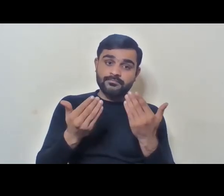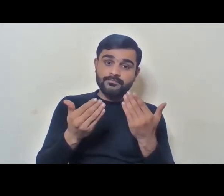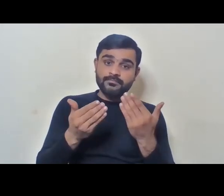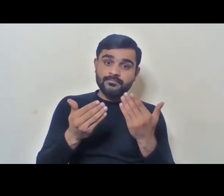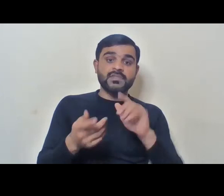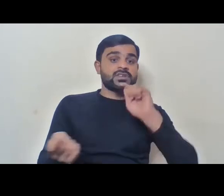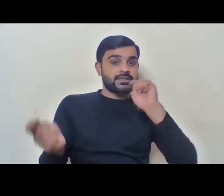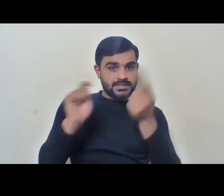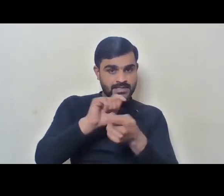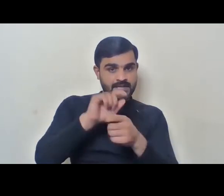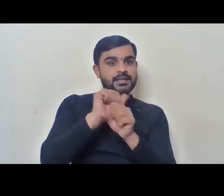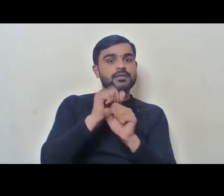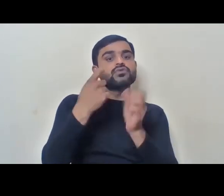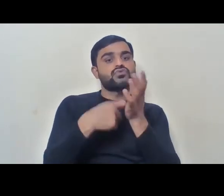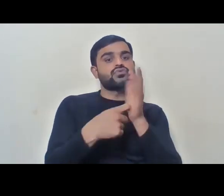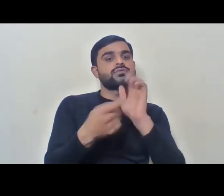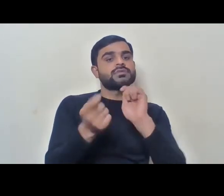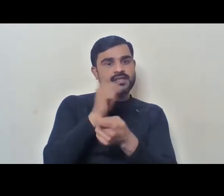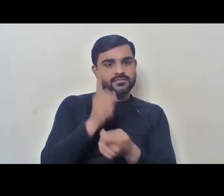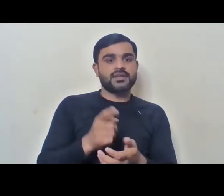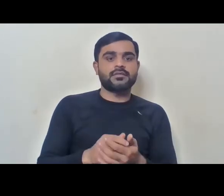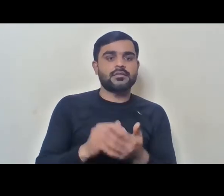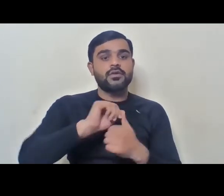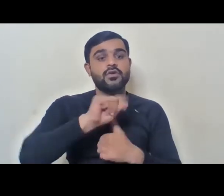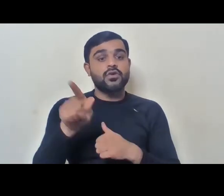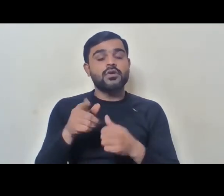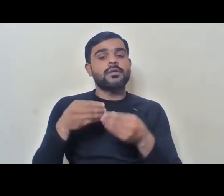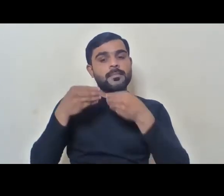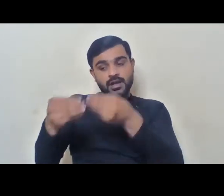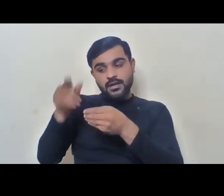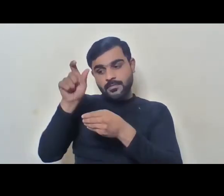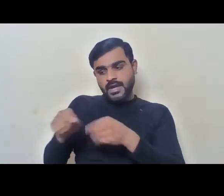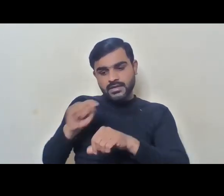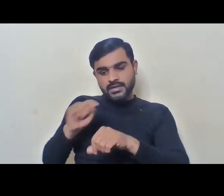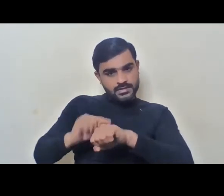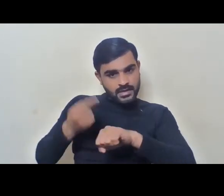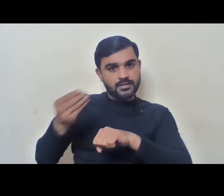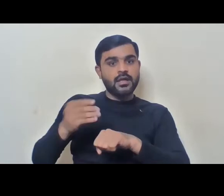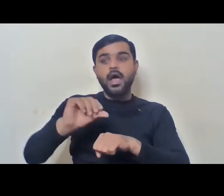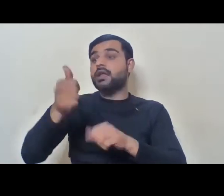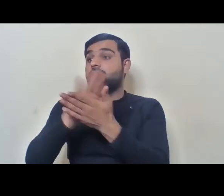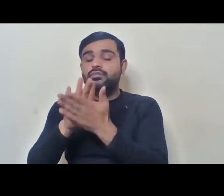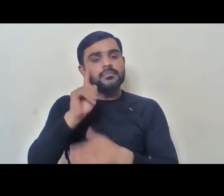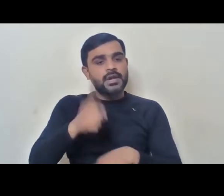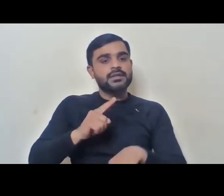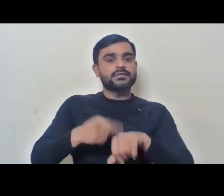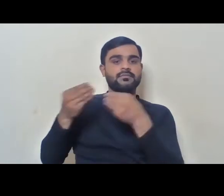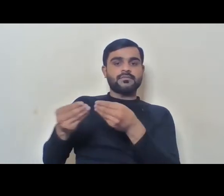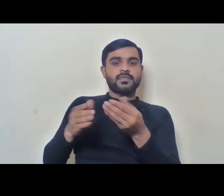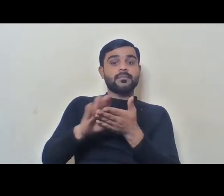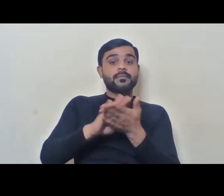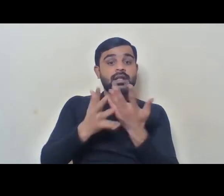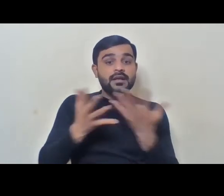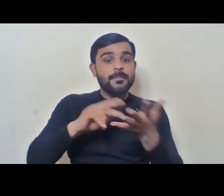the eligibility conditions. Alter it to give the person a chance if nobody else is there. So, we said reasonable accommodation